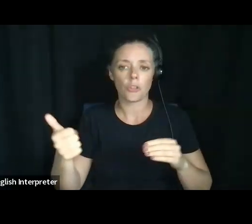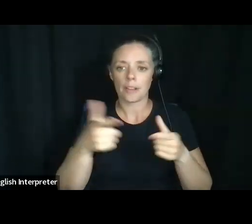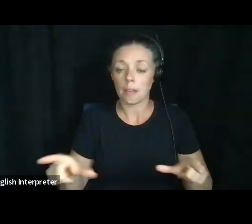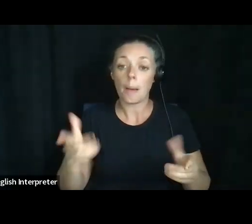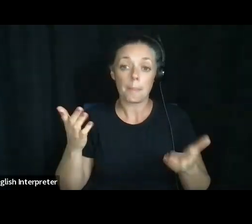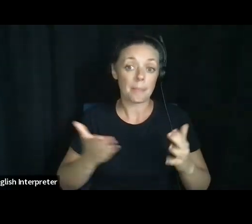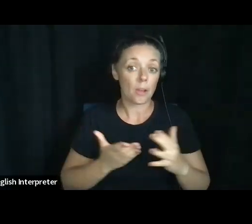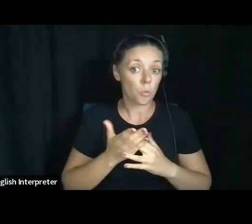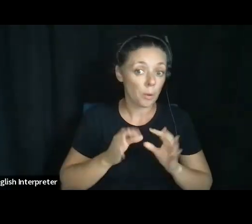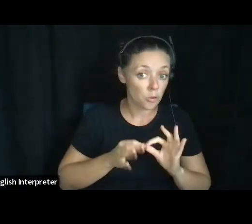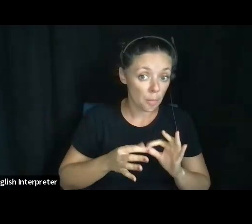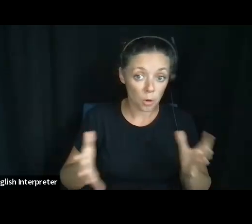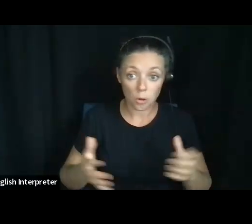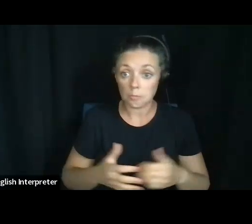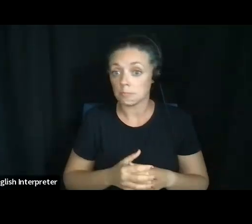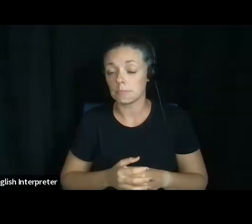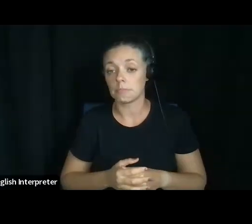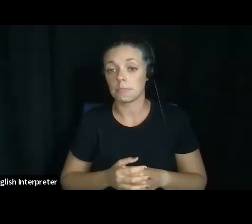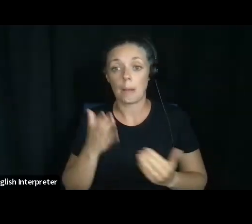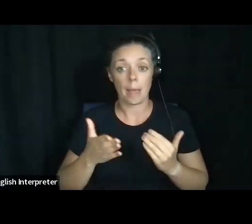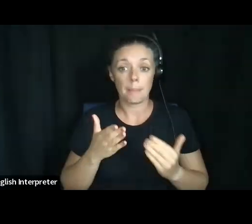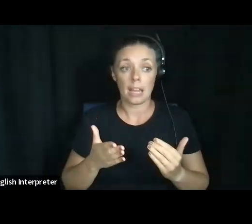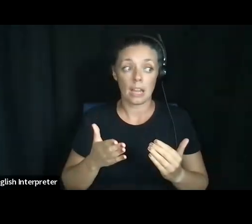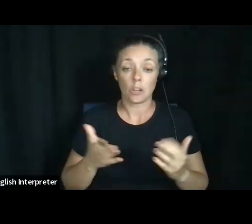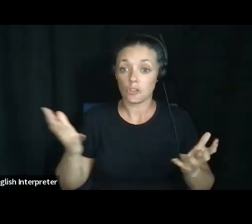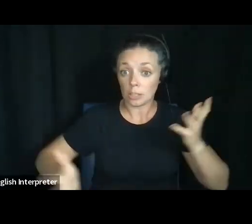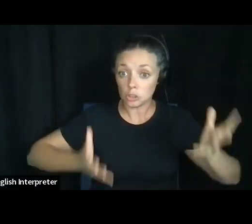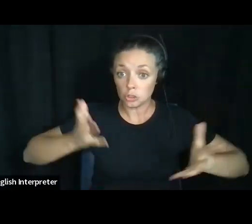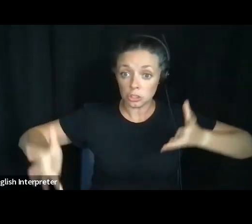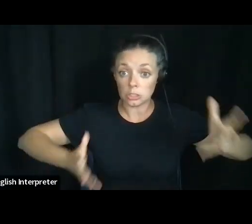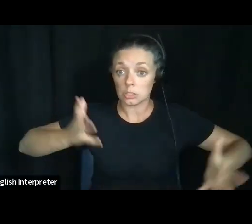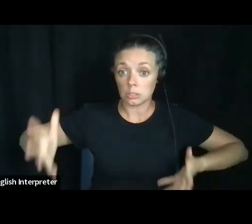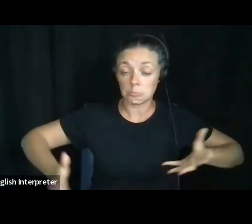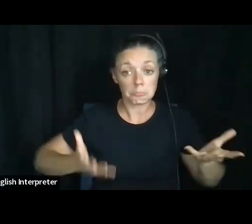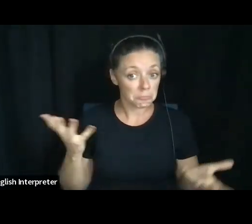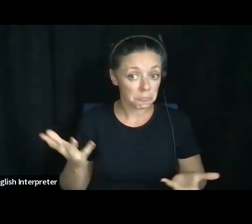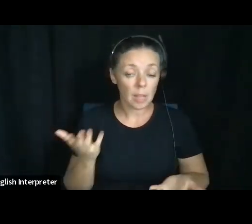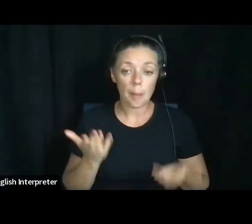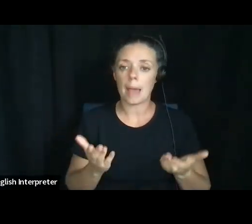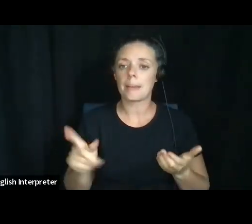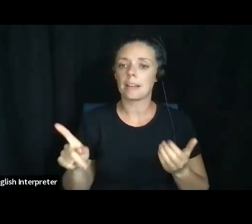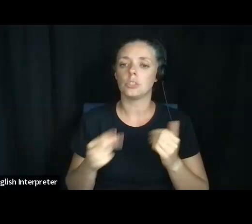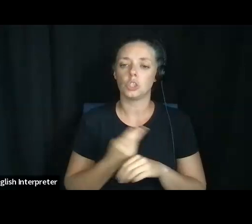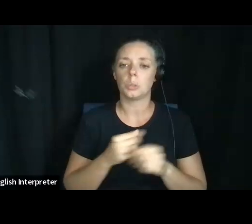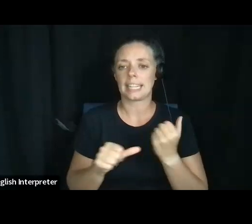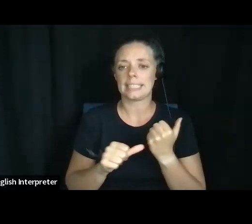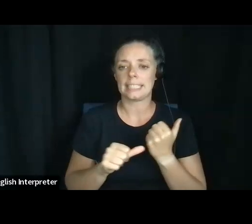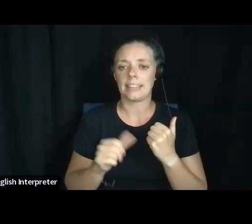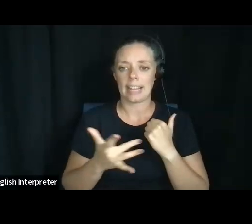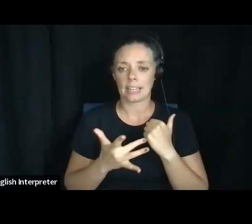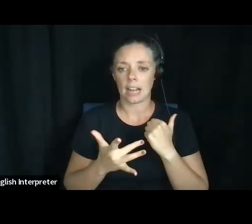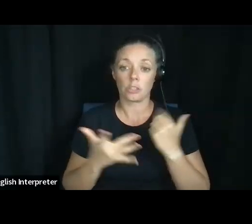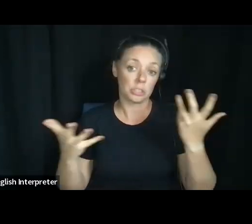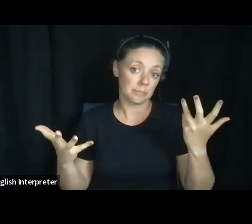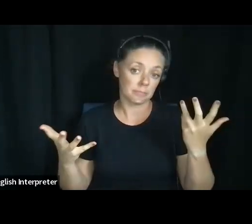interpreter. They may communicate through gestures. Um, they may use assistive technology. However, it